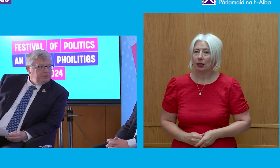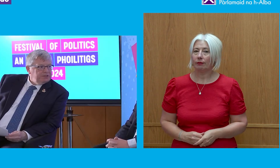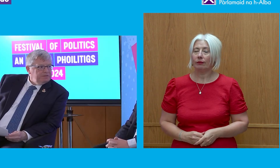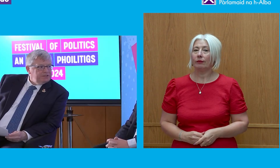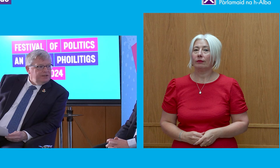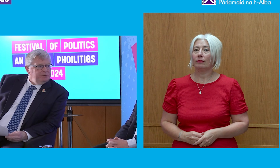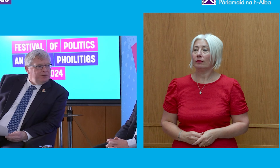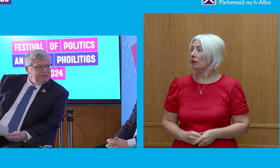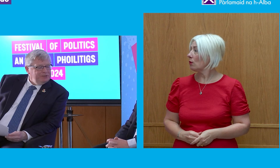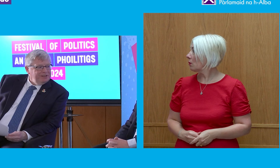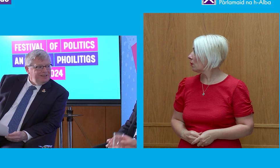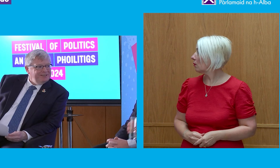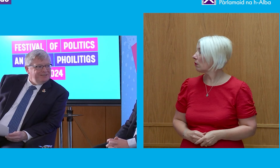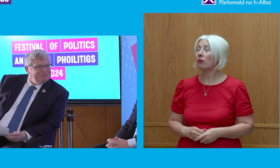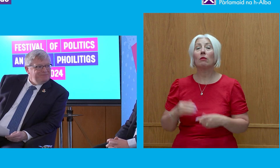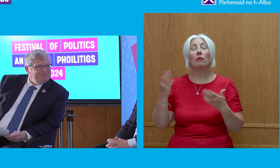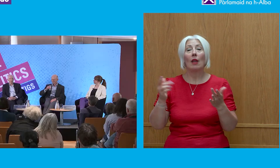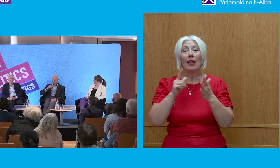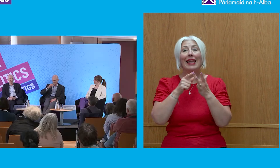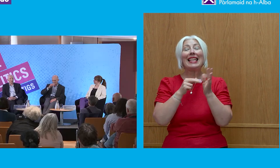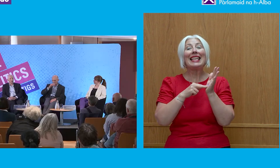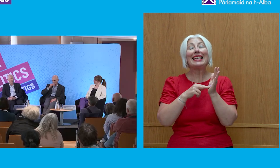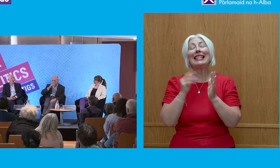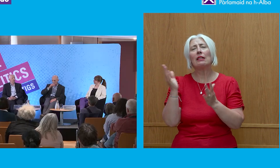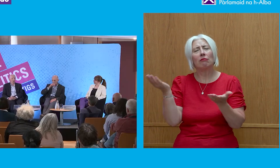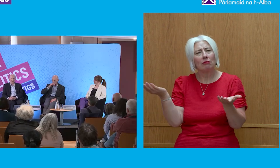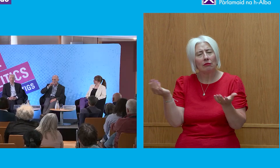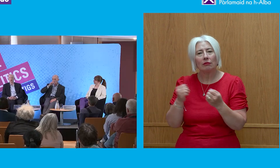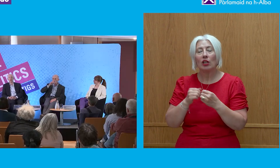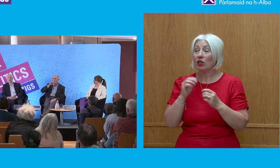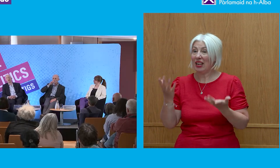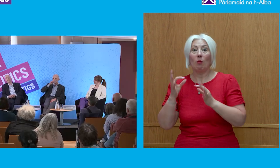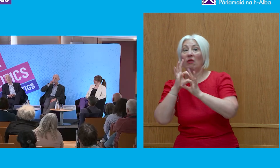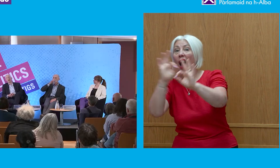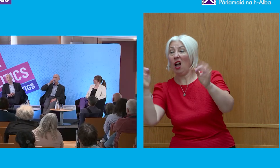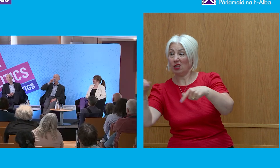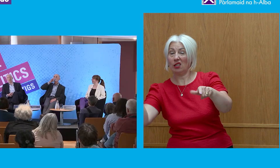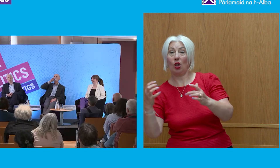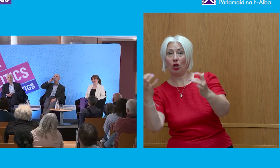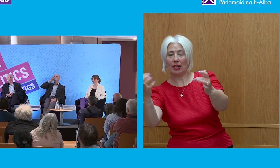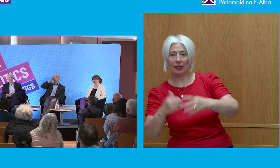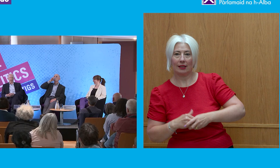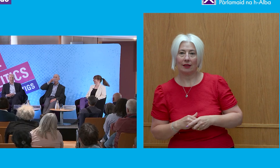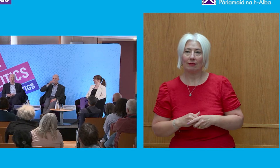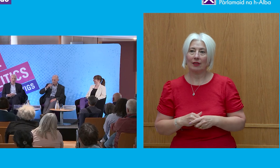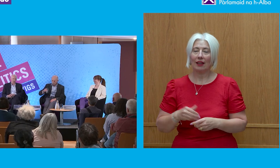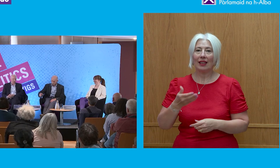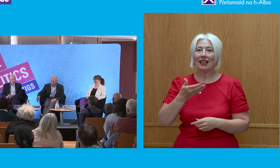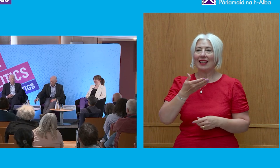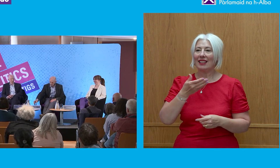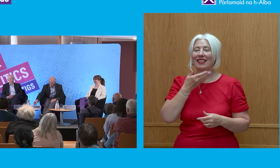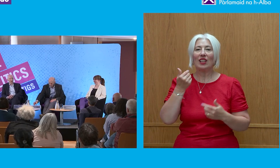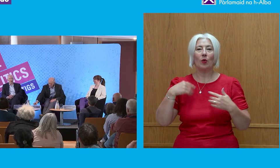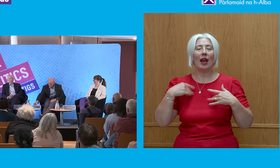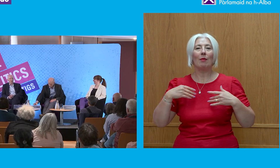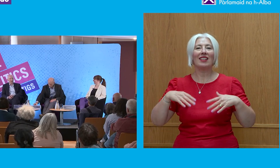Take maybe a slightly wider look. Ian. Well, perhaps I could ask the audience this question. It's always nice to get this. I always start